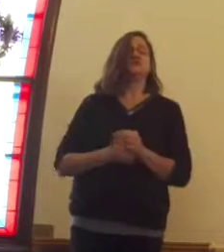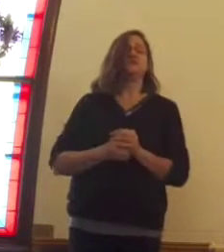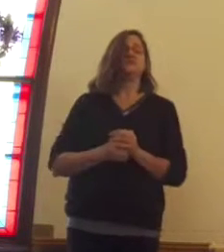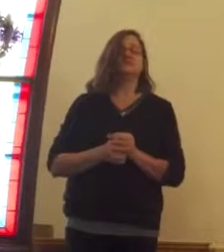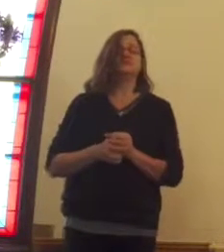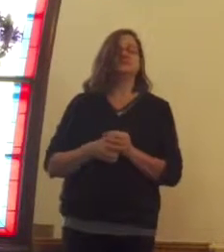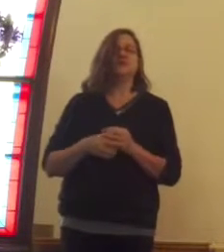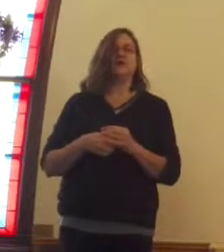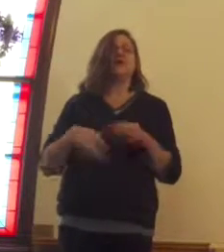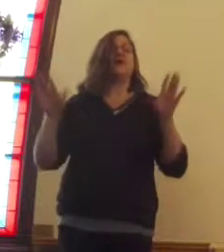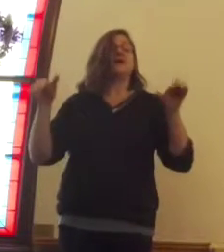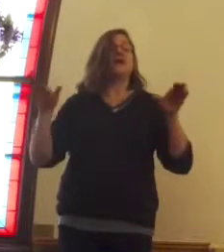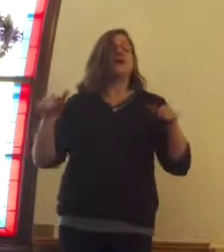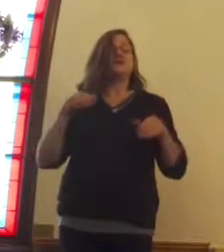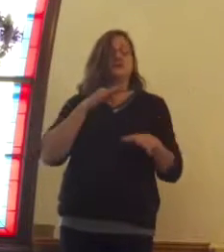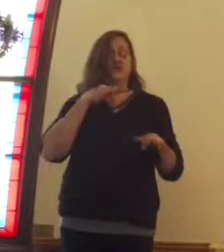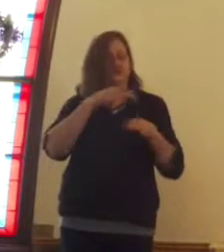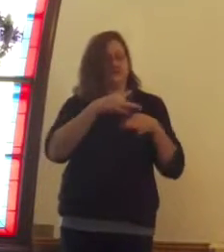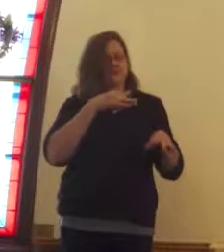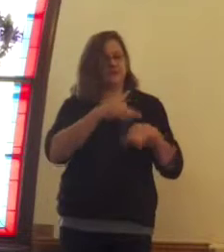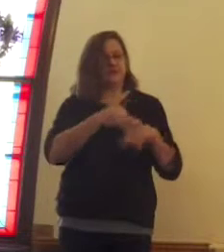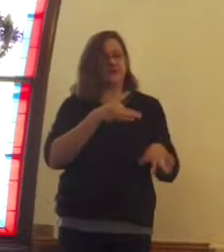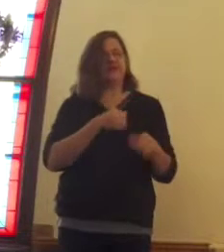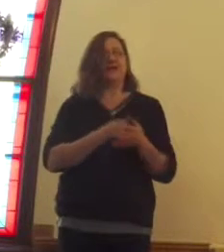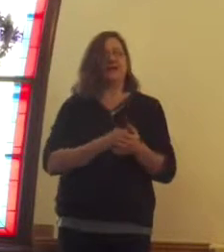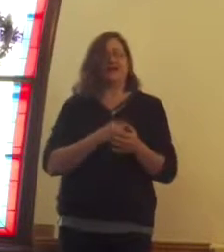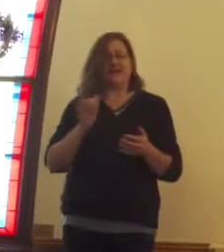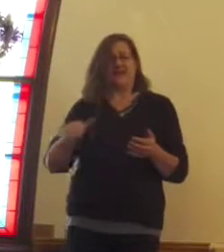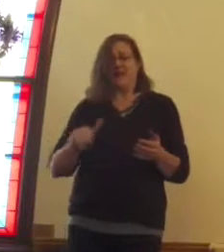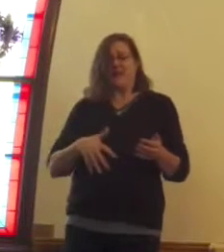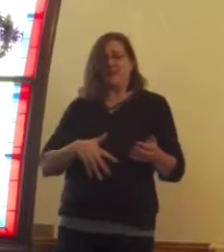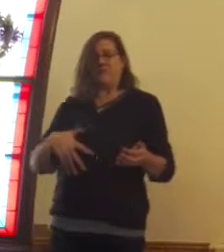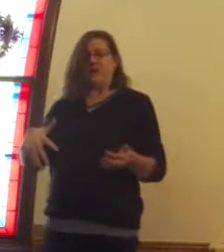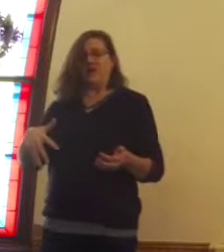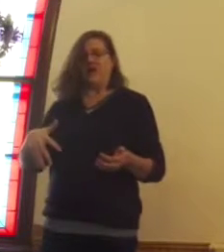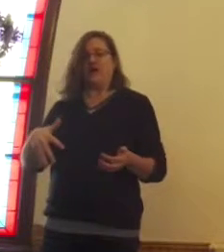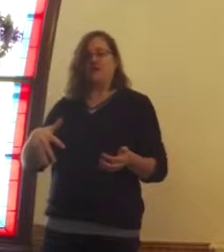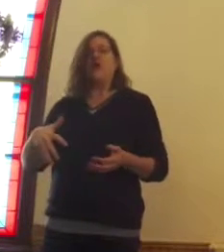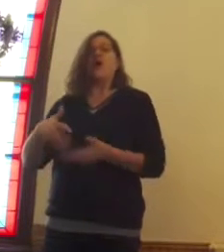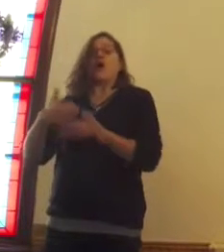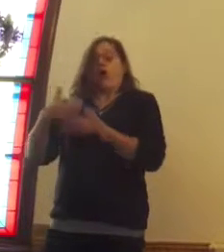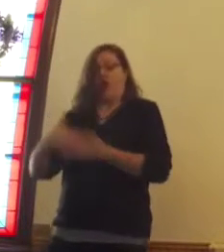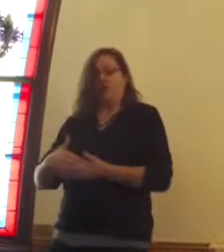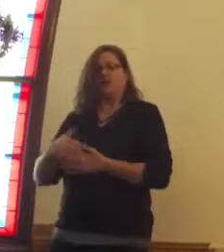angel explains that the child Mary was going to conceive was conceived by the Holy Spirit.